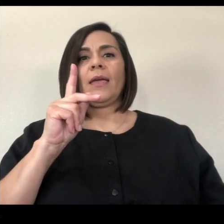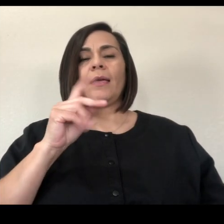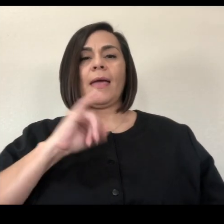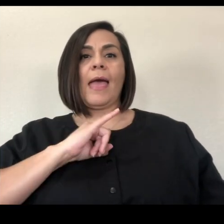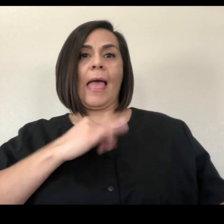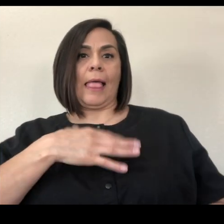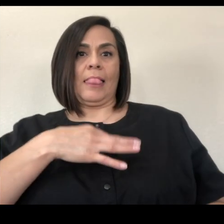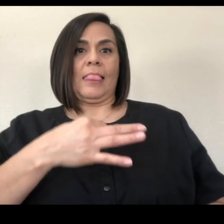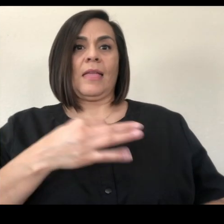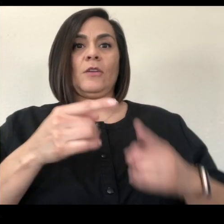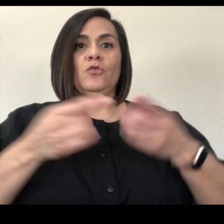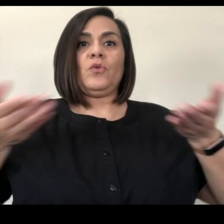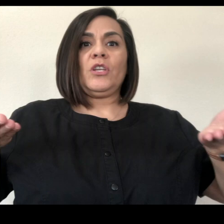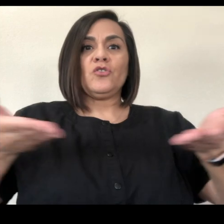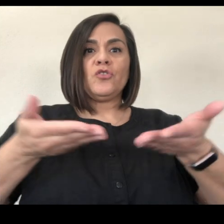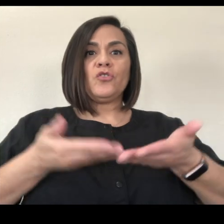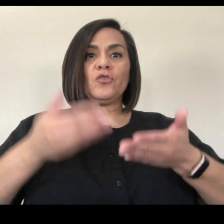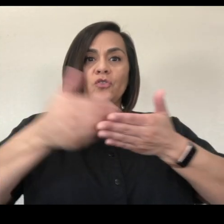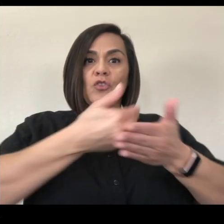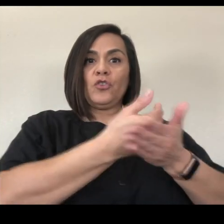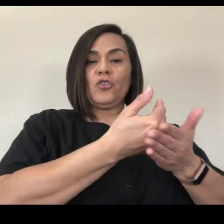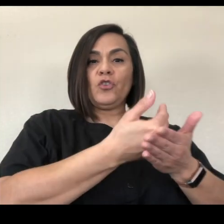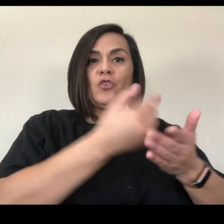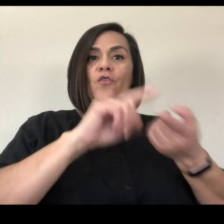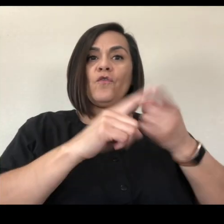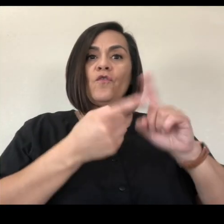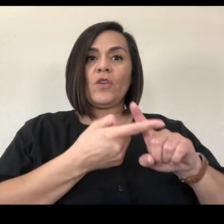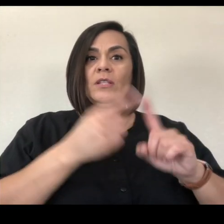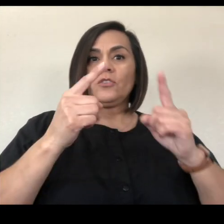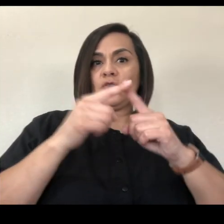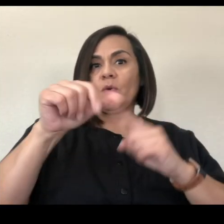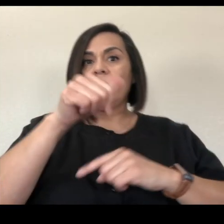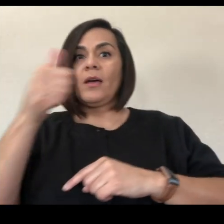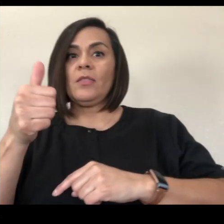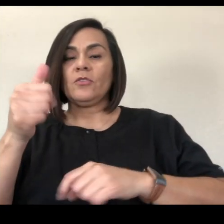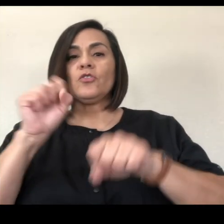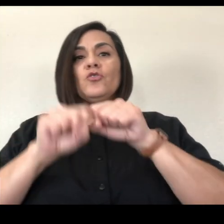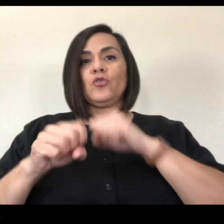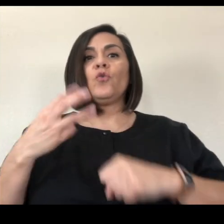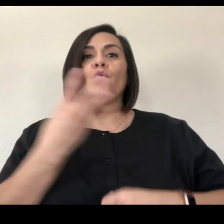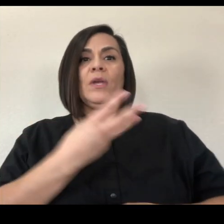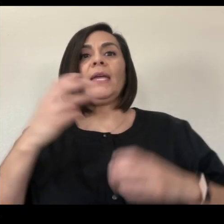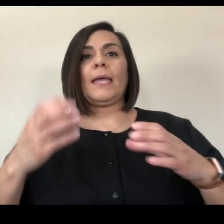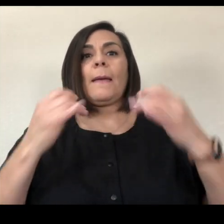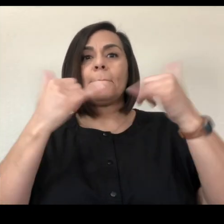friends to other friends so we can all play together. Hey, Moby, you're it.